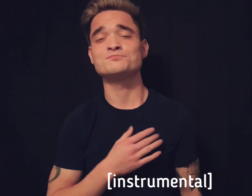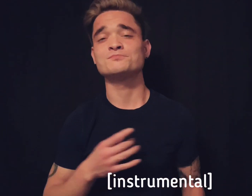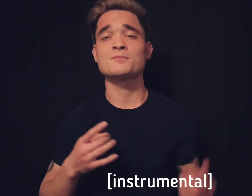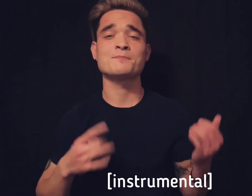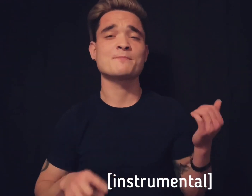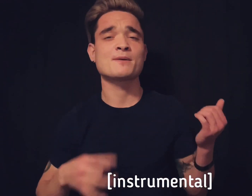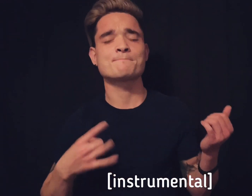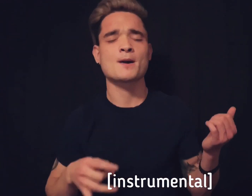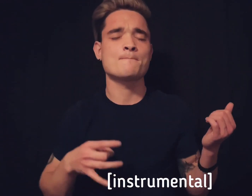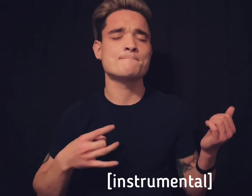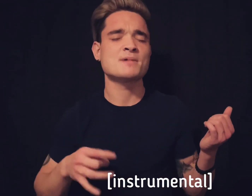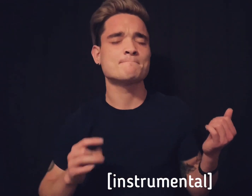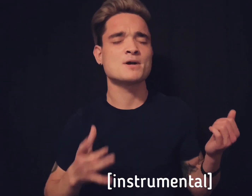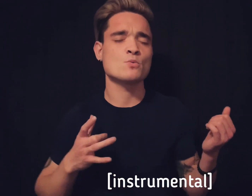stand now